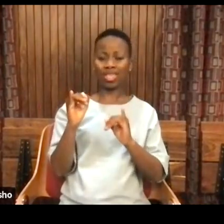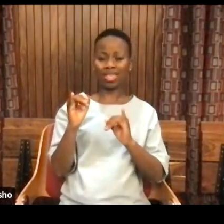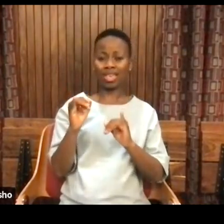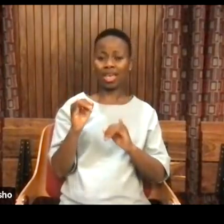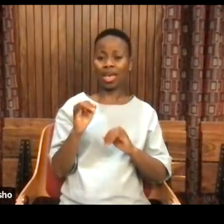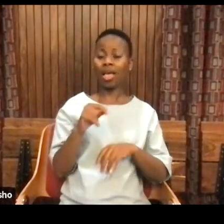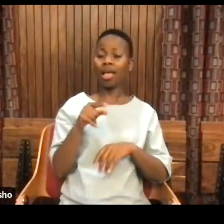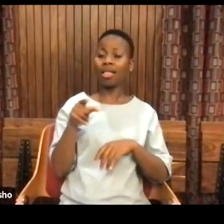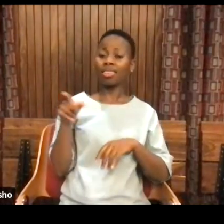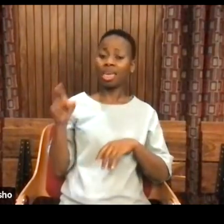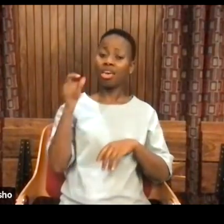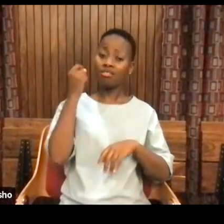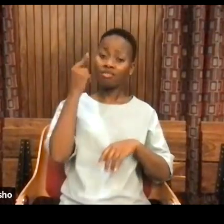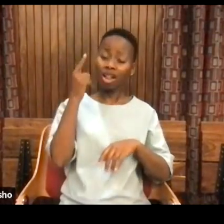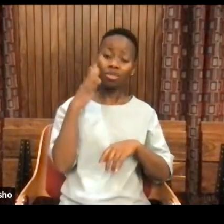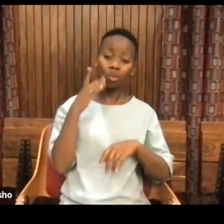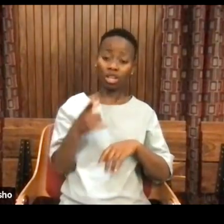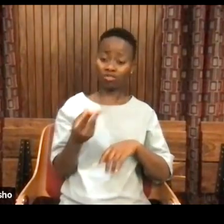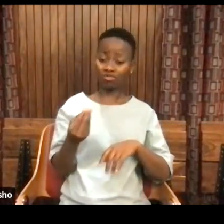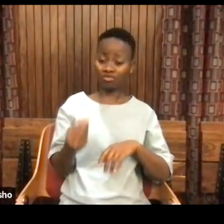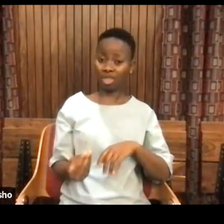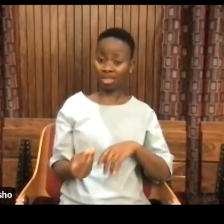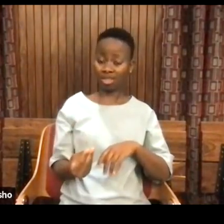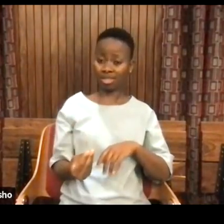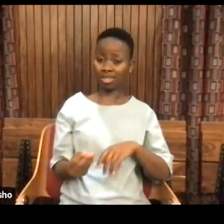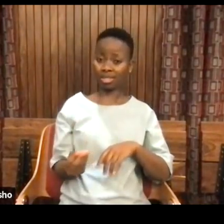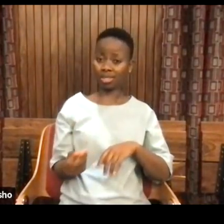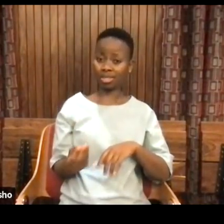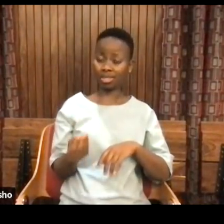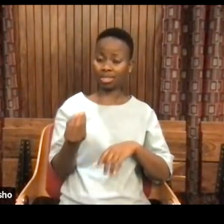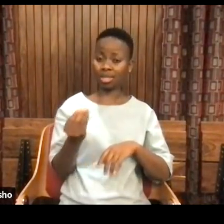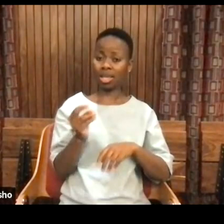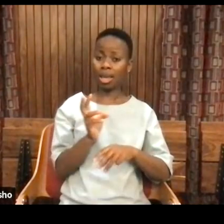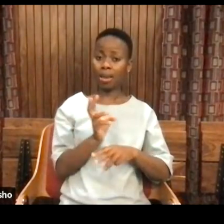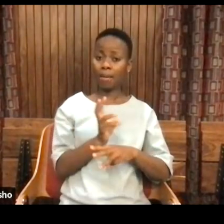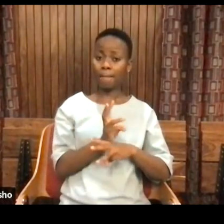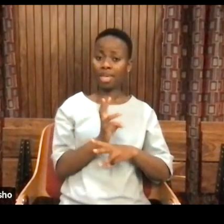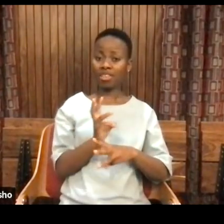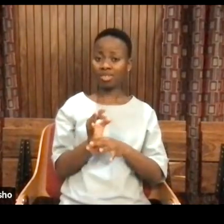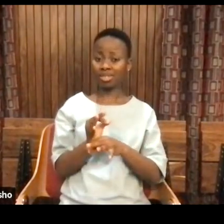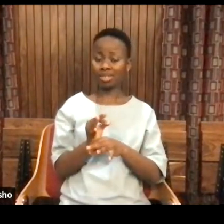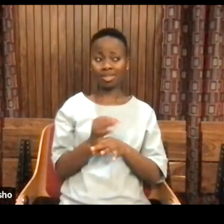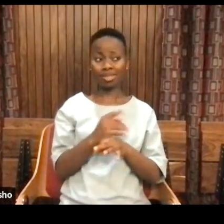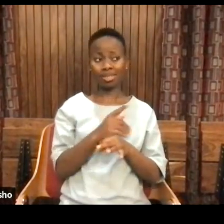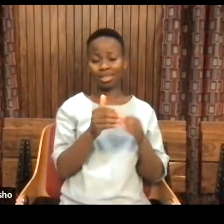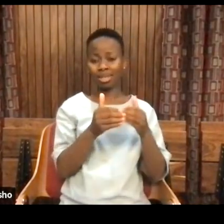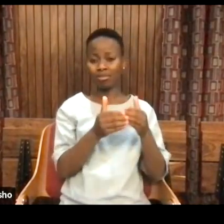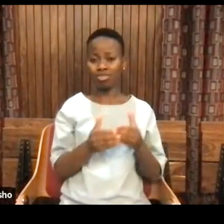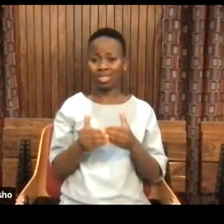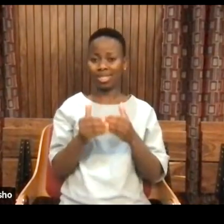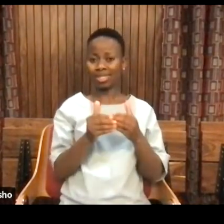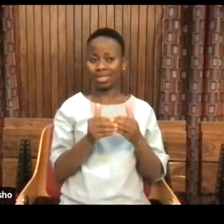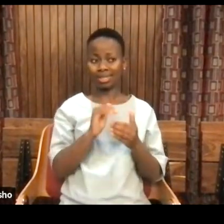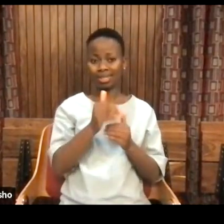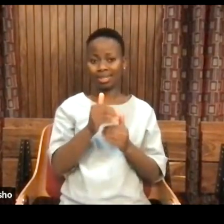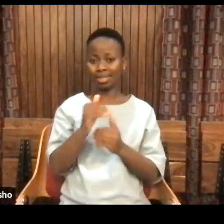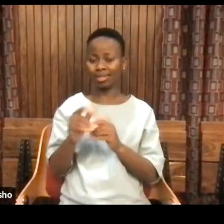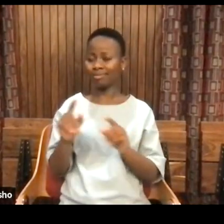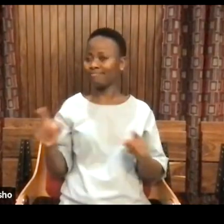is, when you were a child, your parents couldn't really protect you. It was a lie.